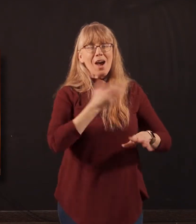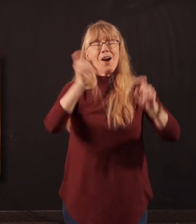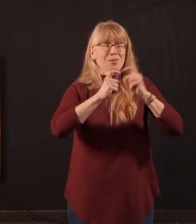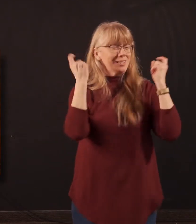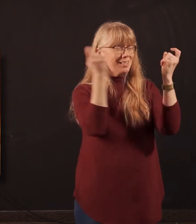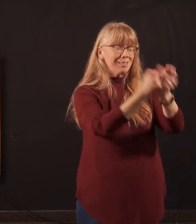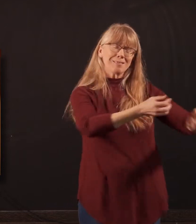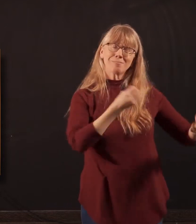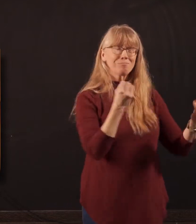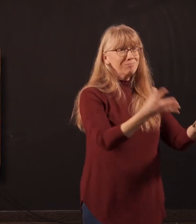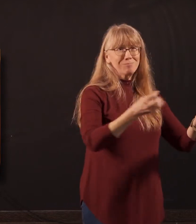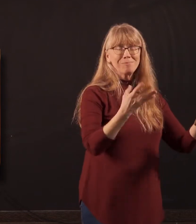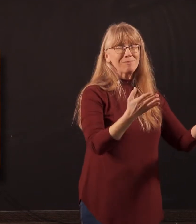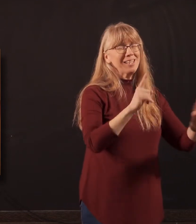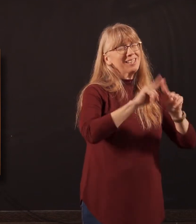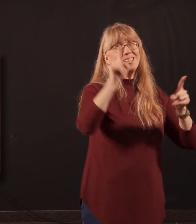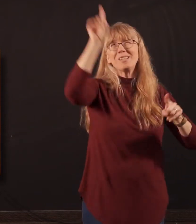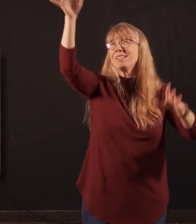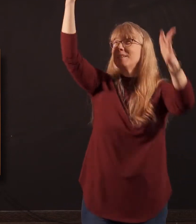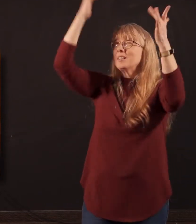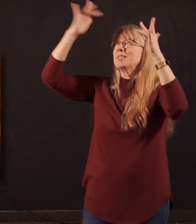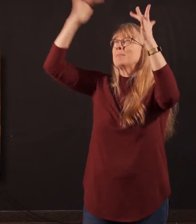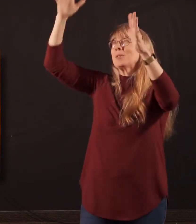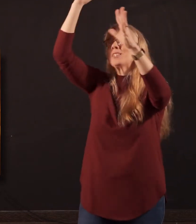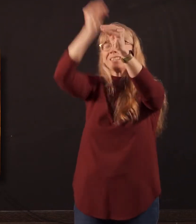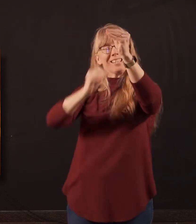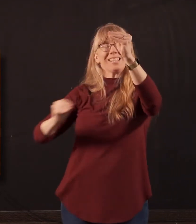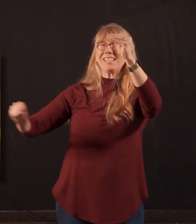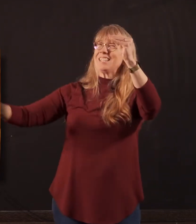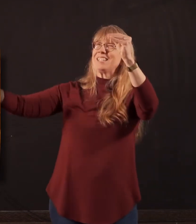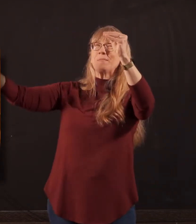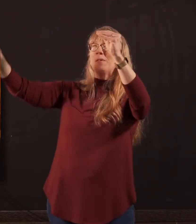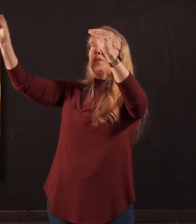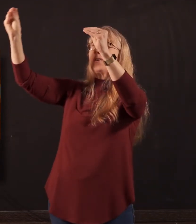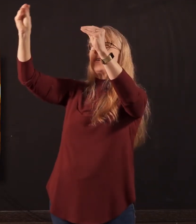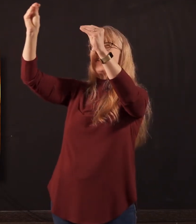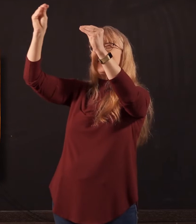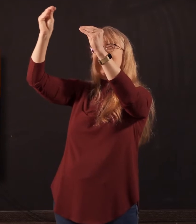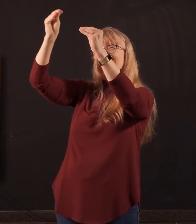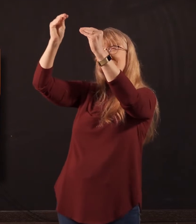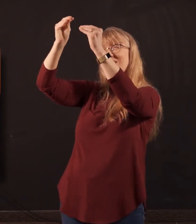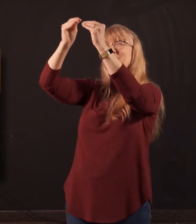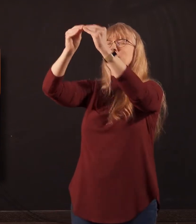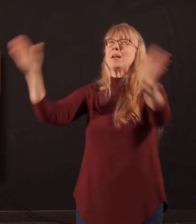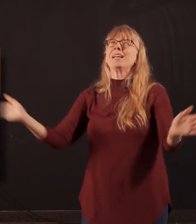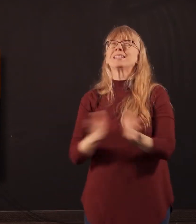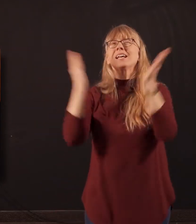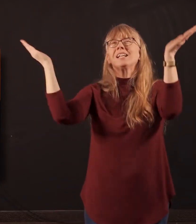and our sins, they are many, His mercy is more. Praise the